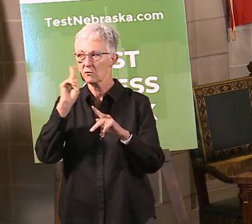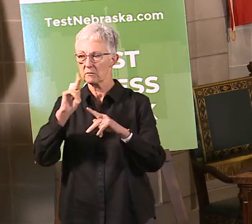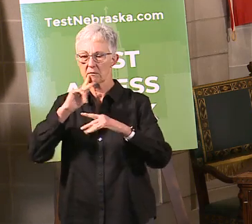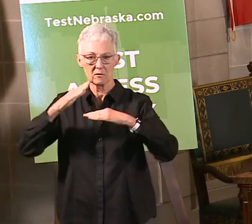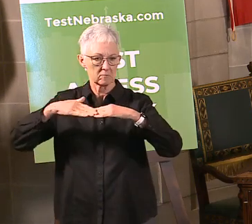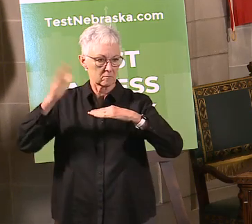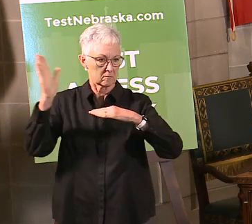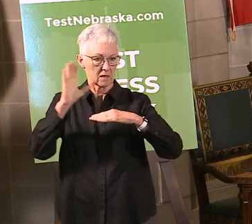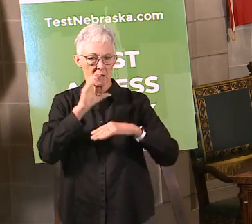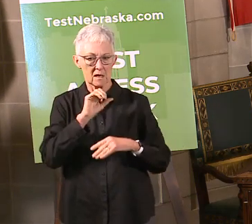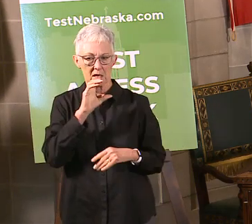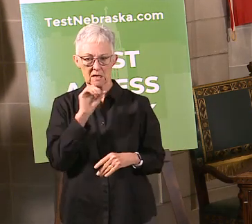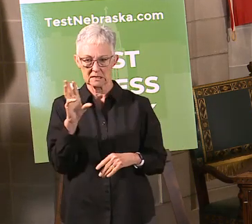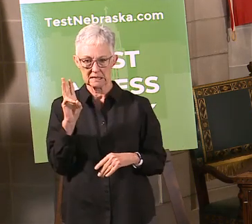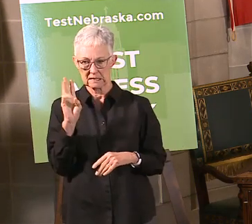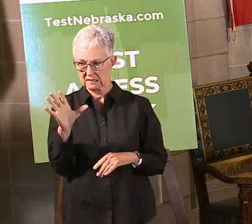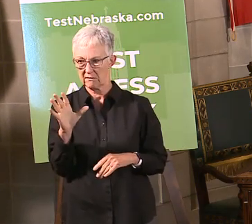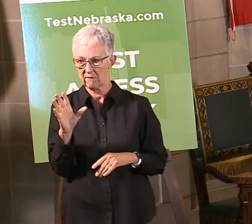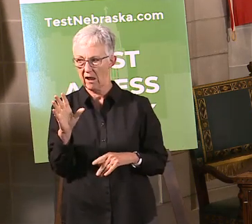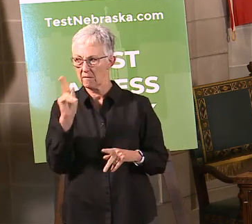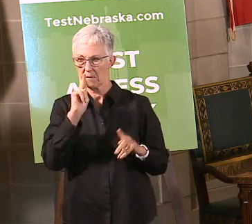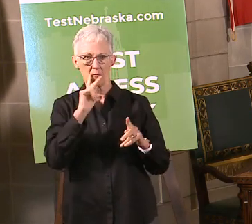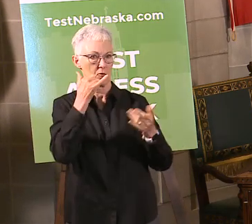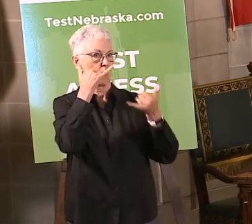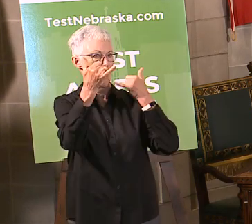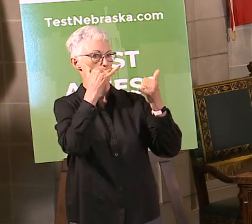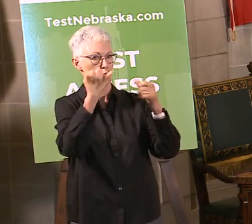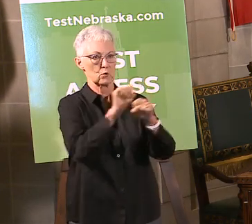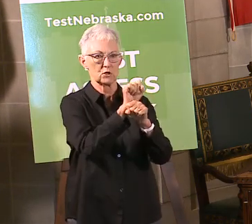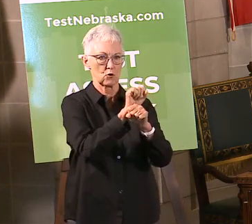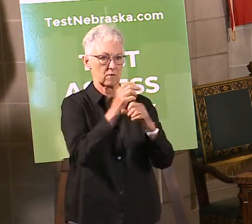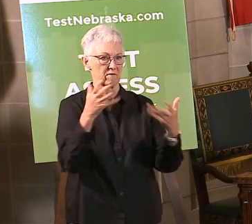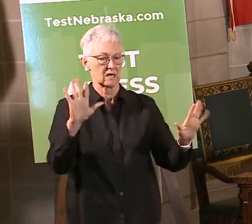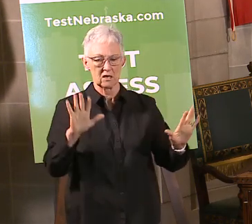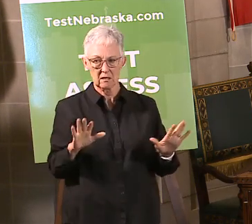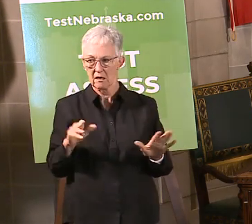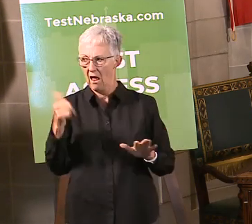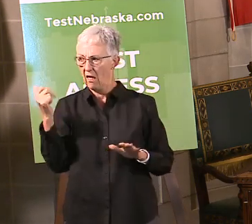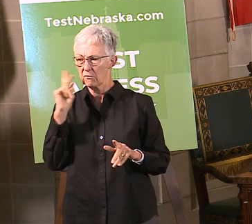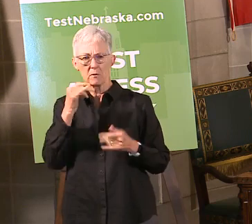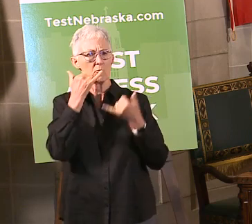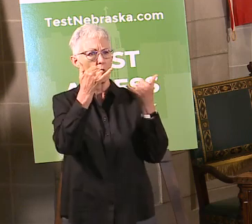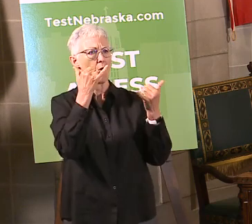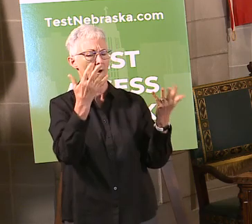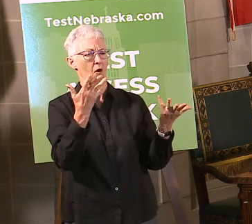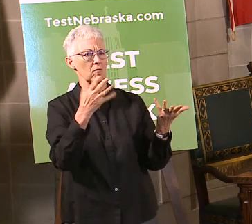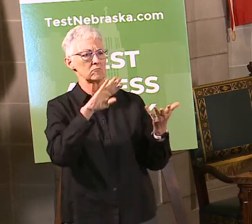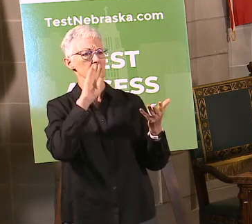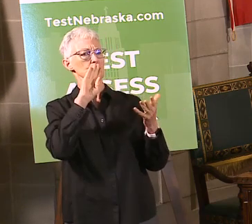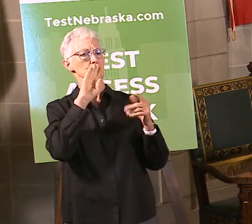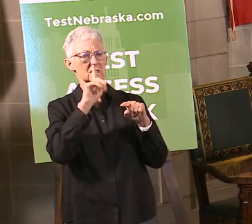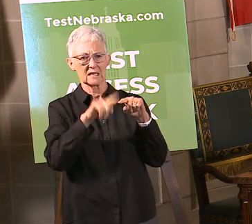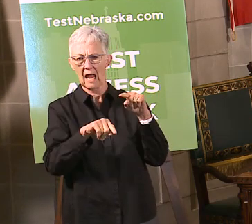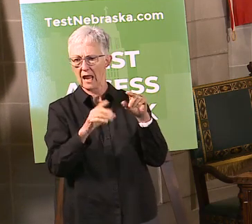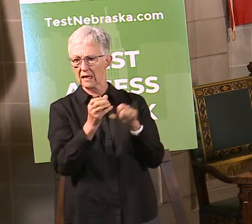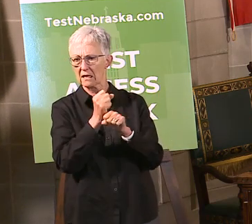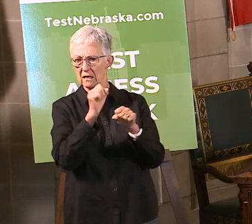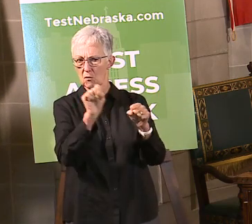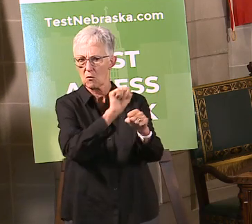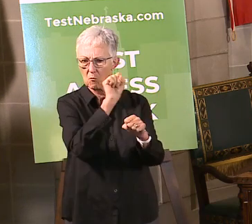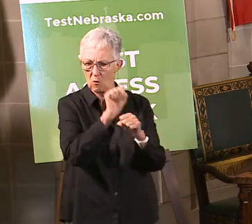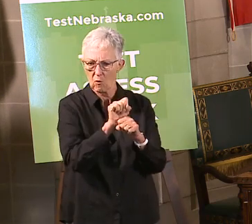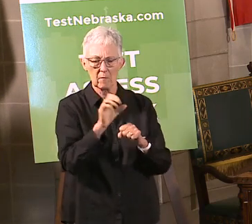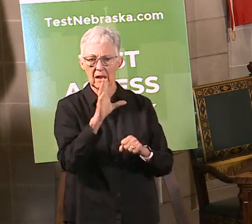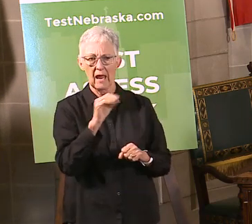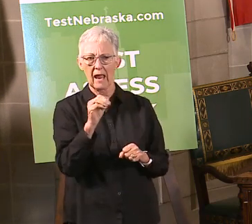The slots filled up quickly. There were some issues with regard to people being able to schedule that through the e-mail, and then also a lot of calls were